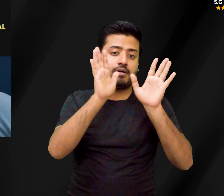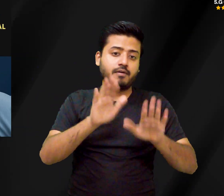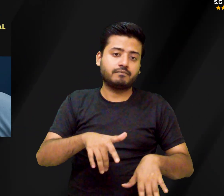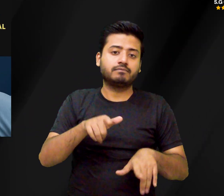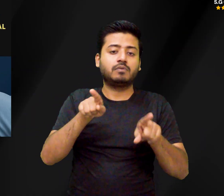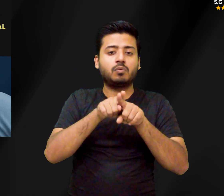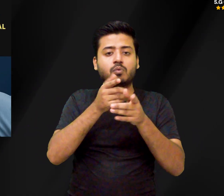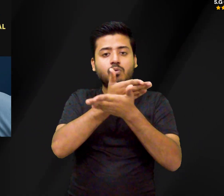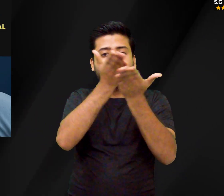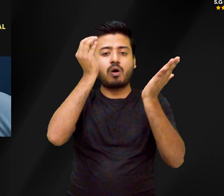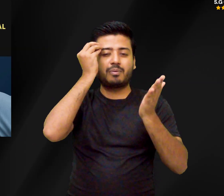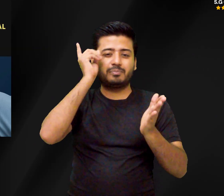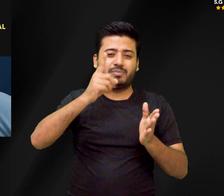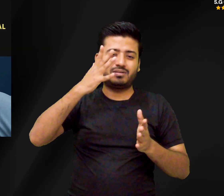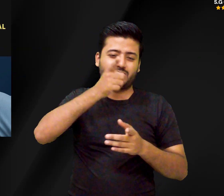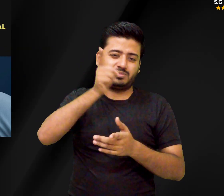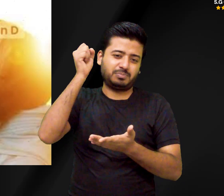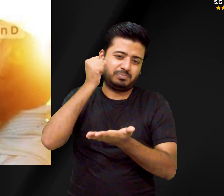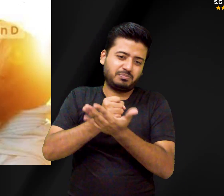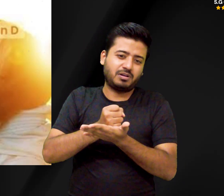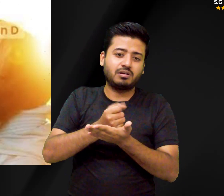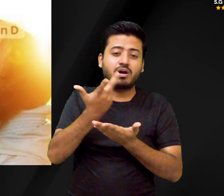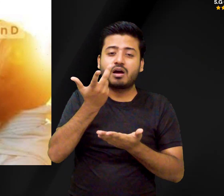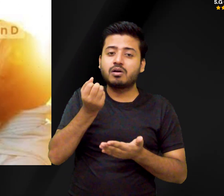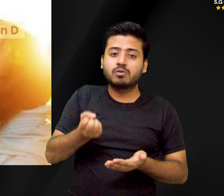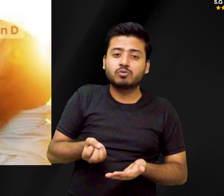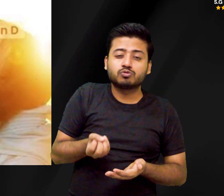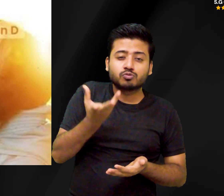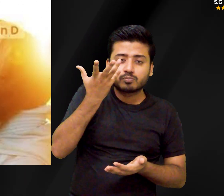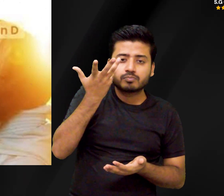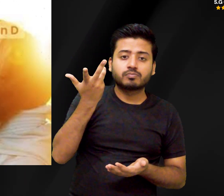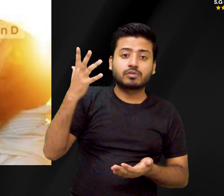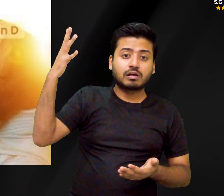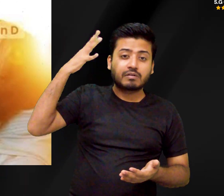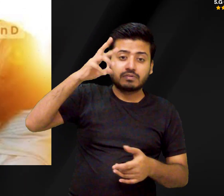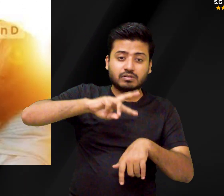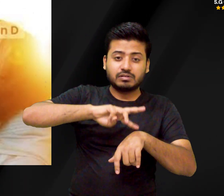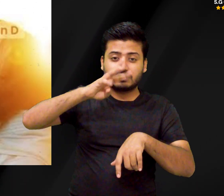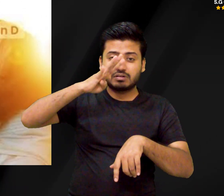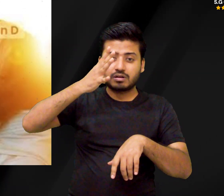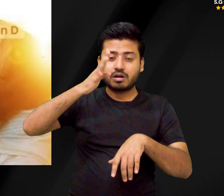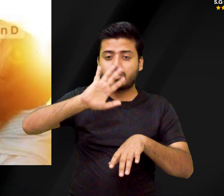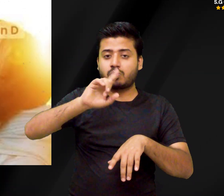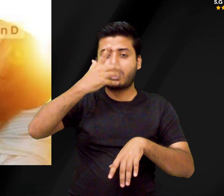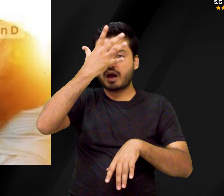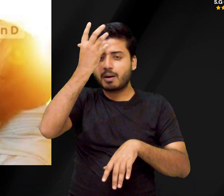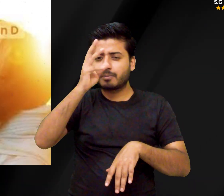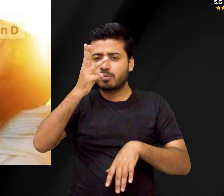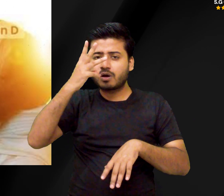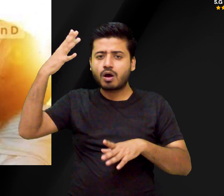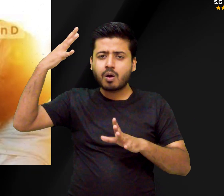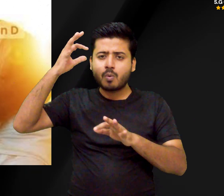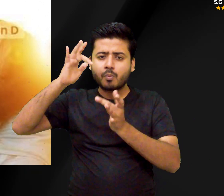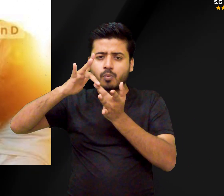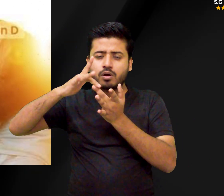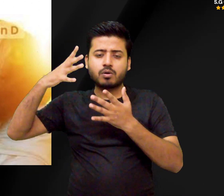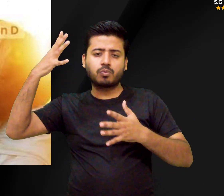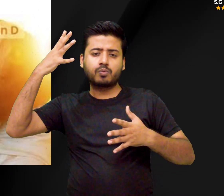light for good health. Be mindful of mental health. Acknowledge your feelings. Recognizing that your dislike of sunlight is a valid